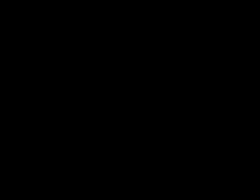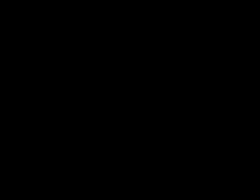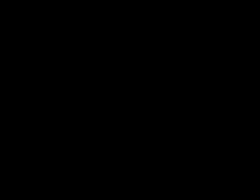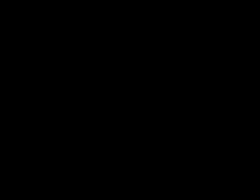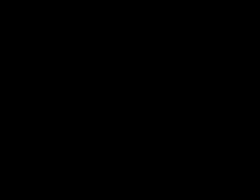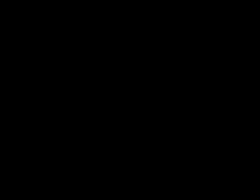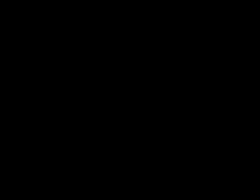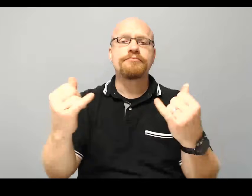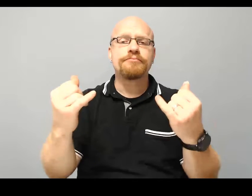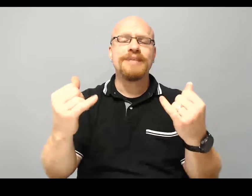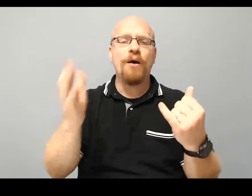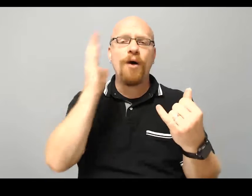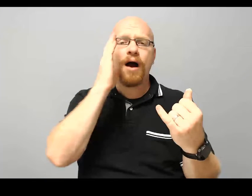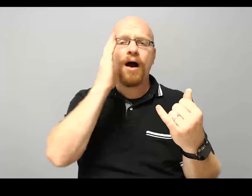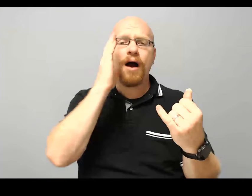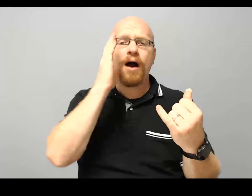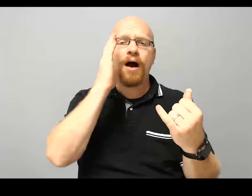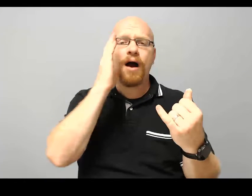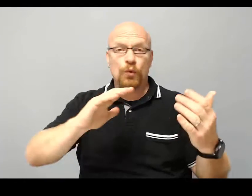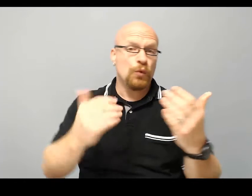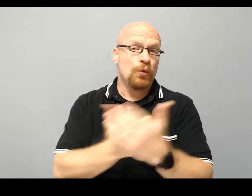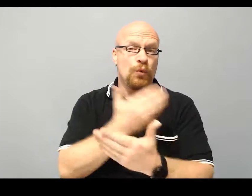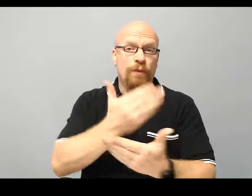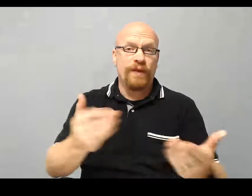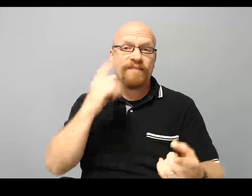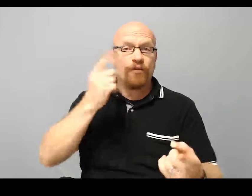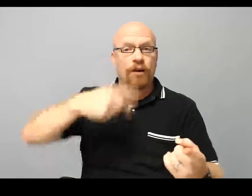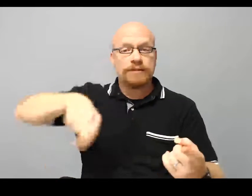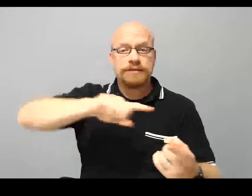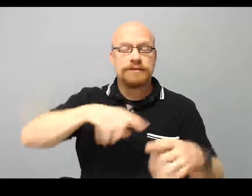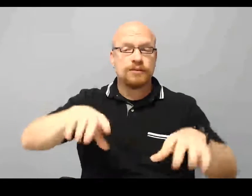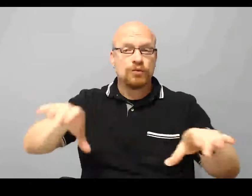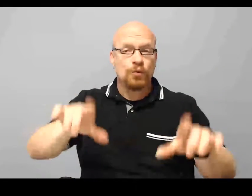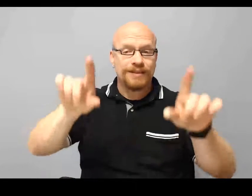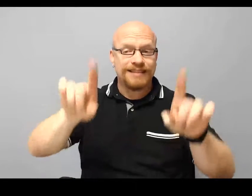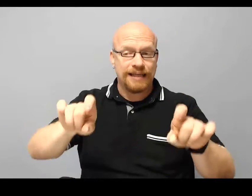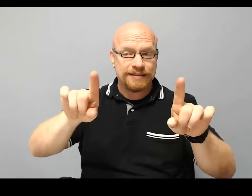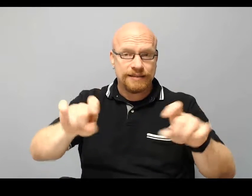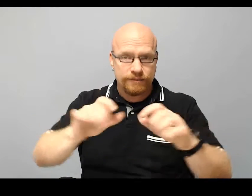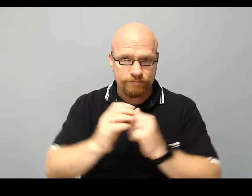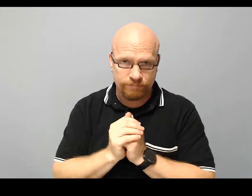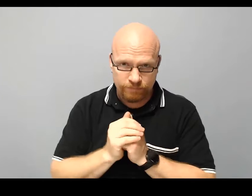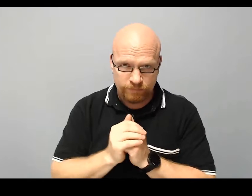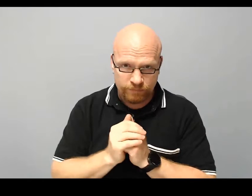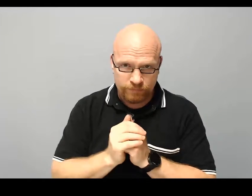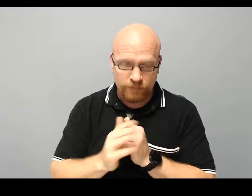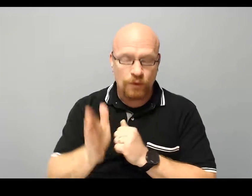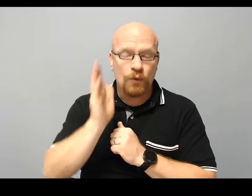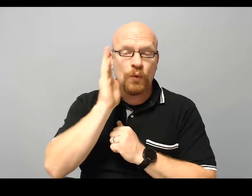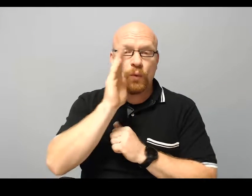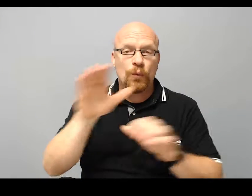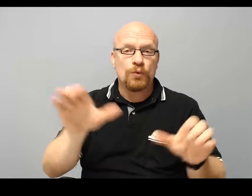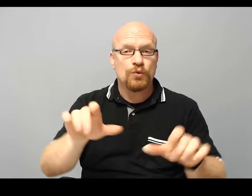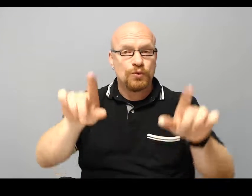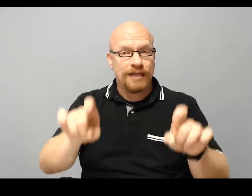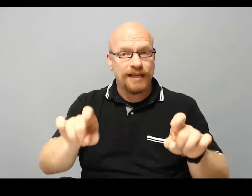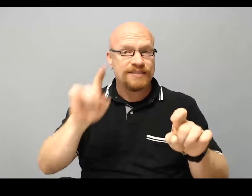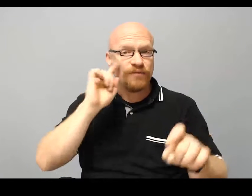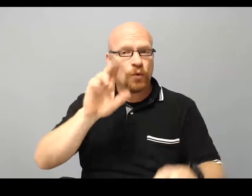Now, a little thing for us doing the test. We'll do a test for